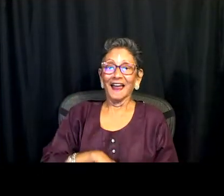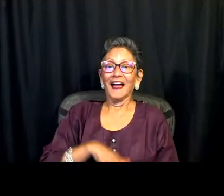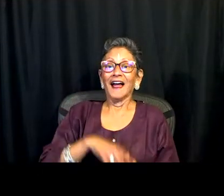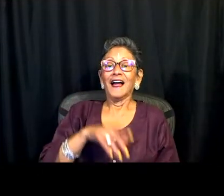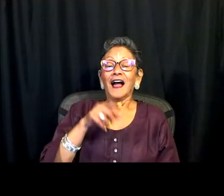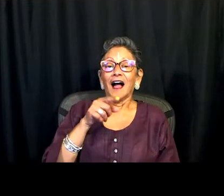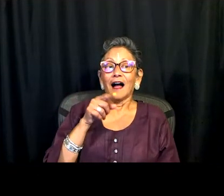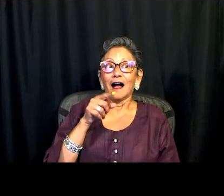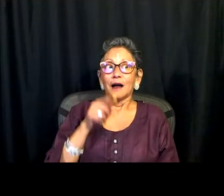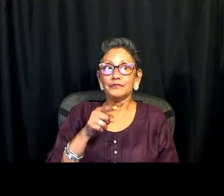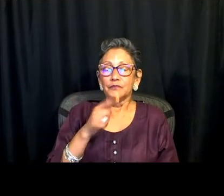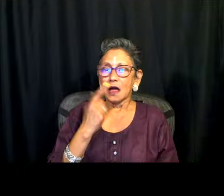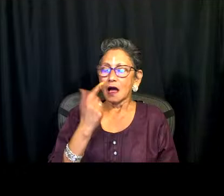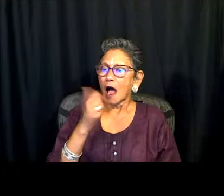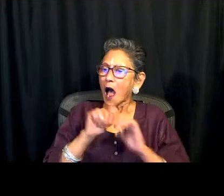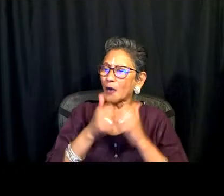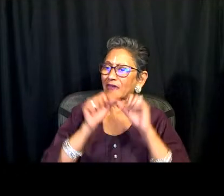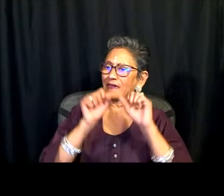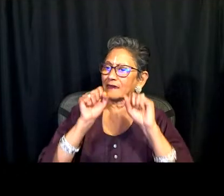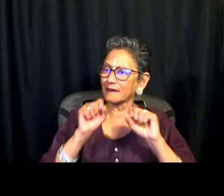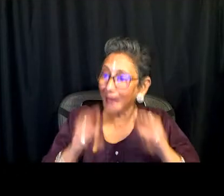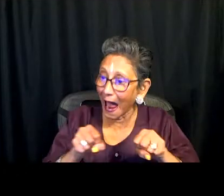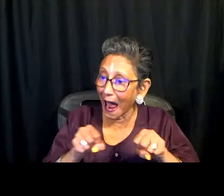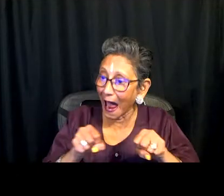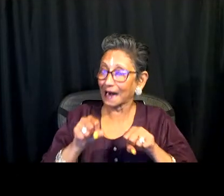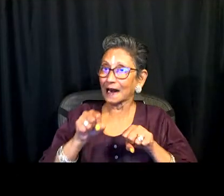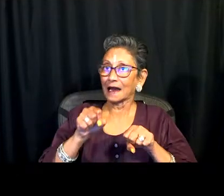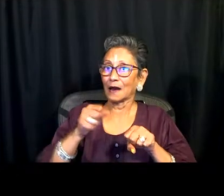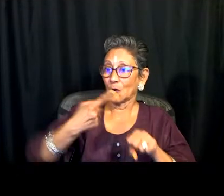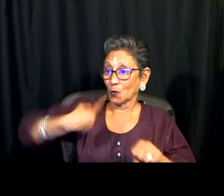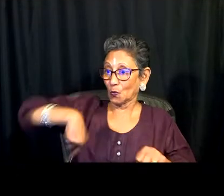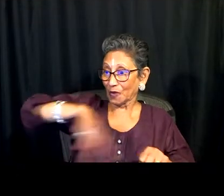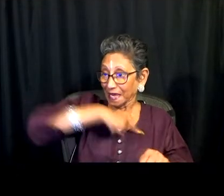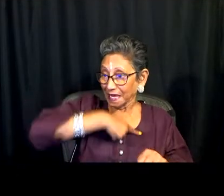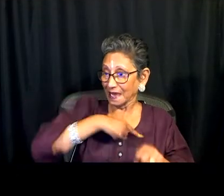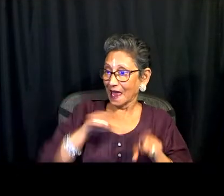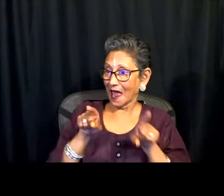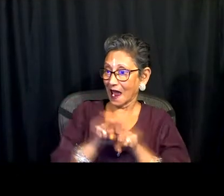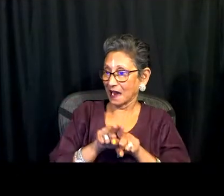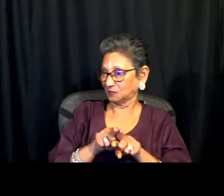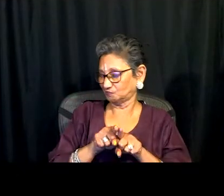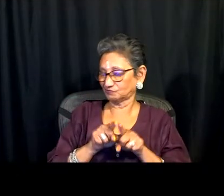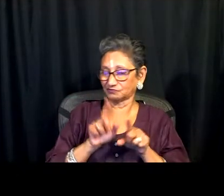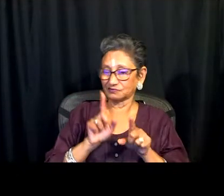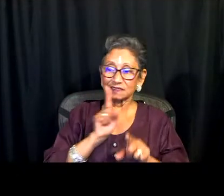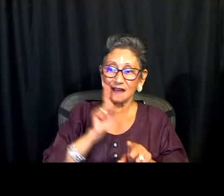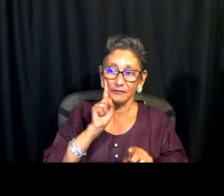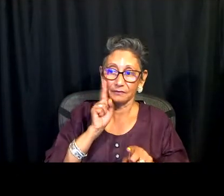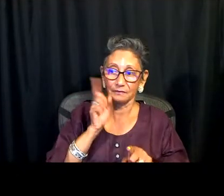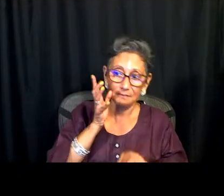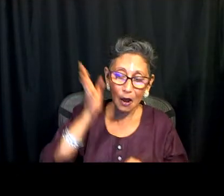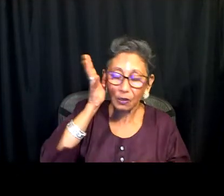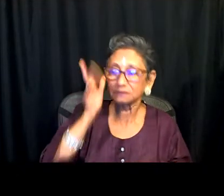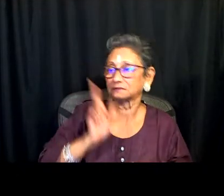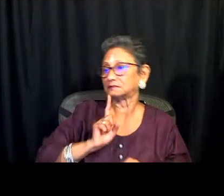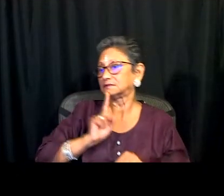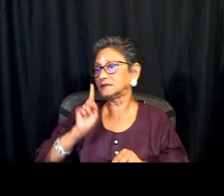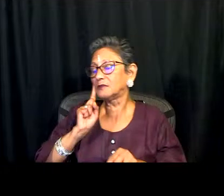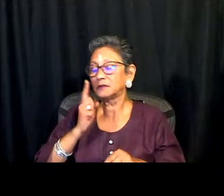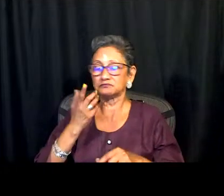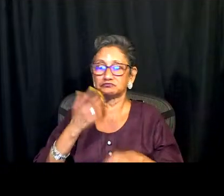this is kavita okay this is a personal follow-up question for you mallory i'd like to ask you